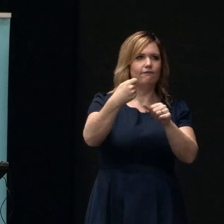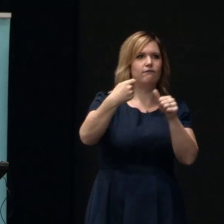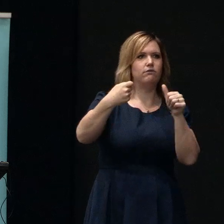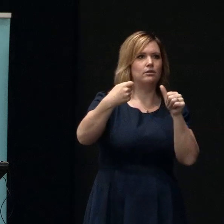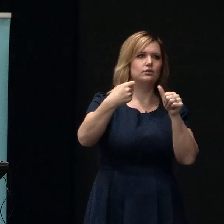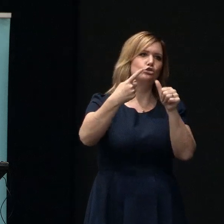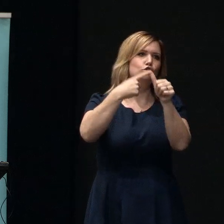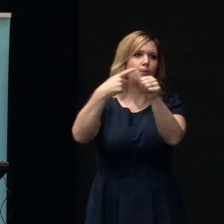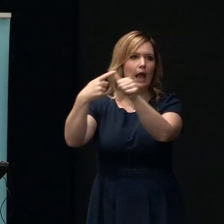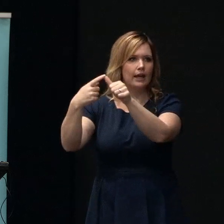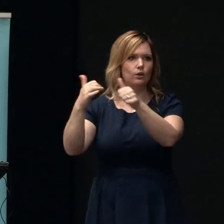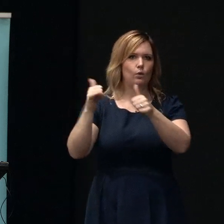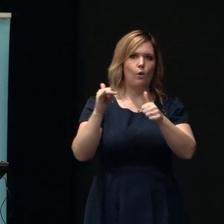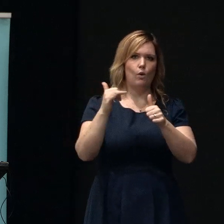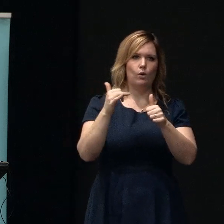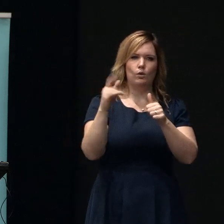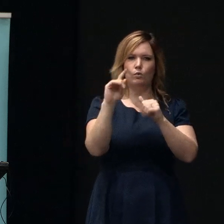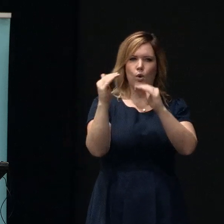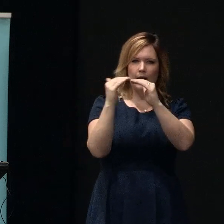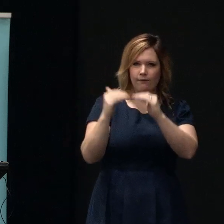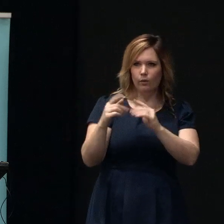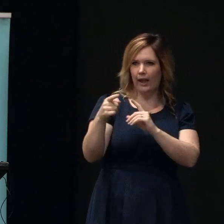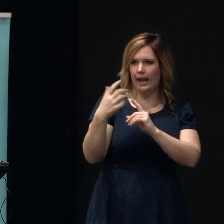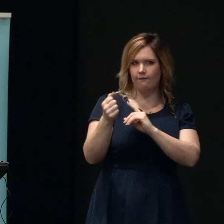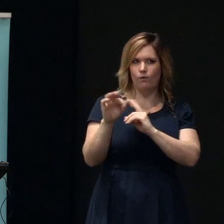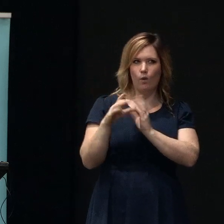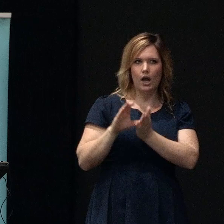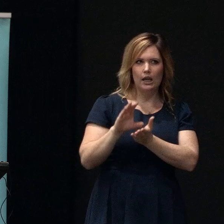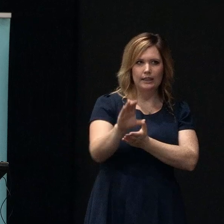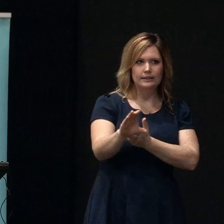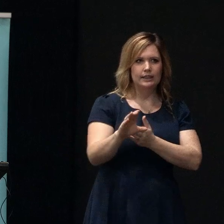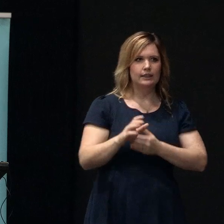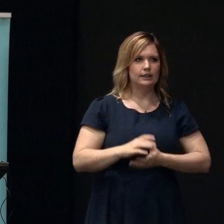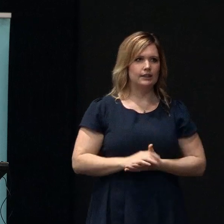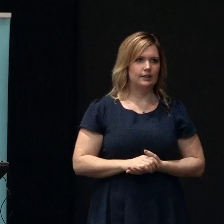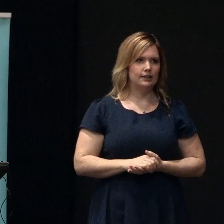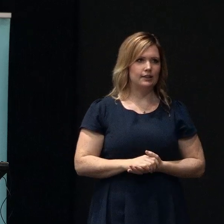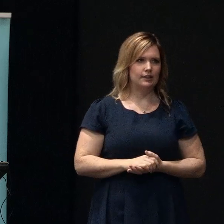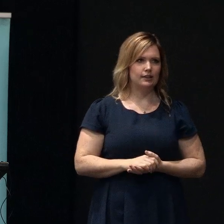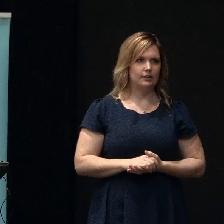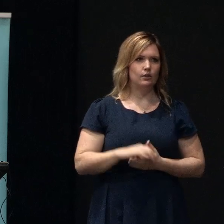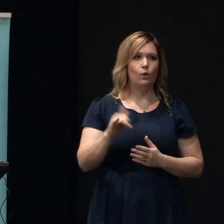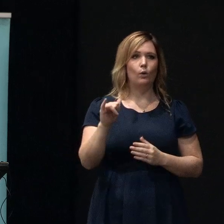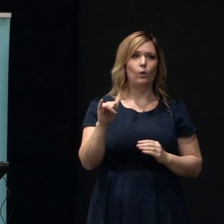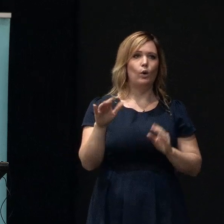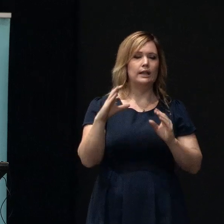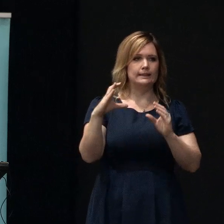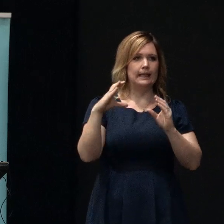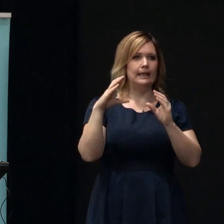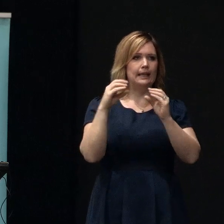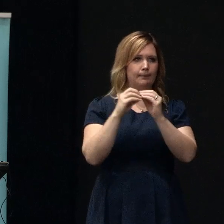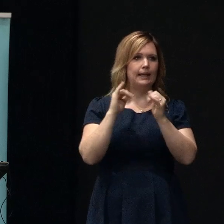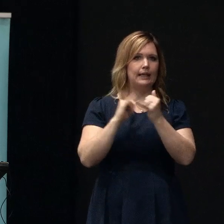or they have another way of looking at it like maybe CBS for example here